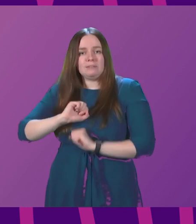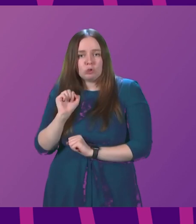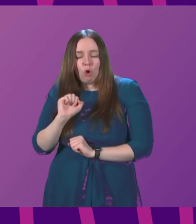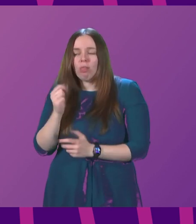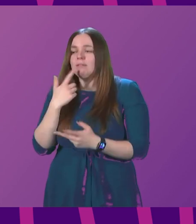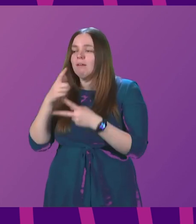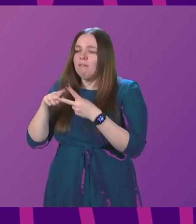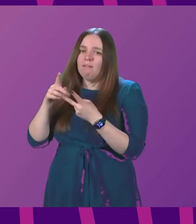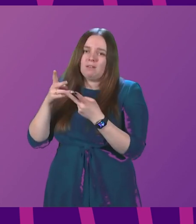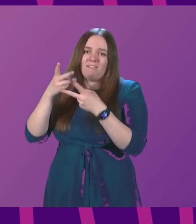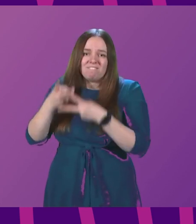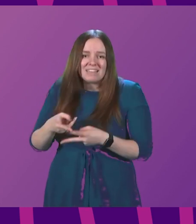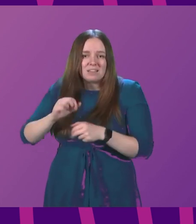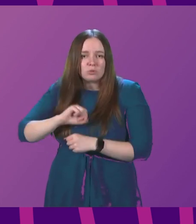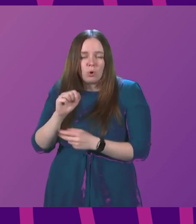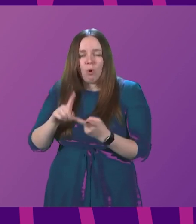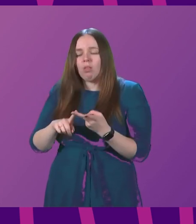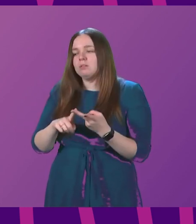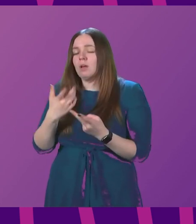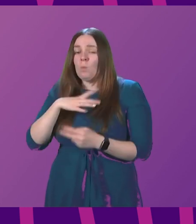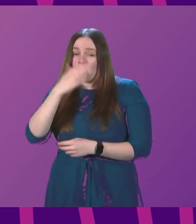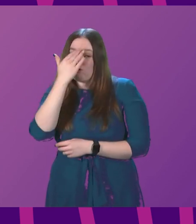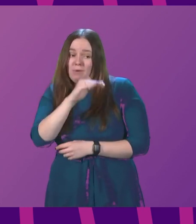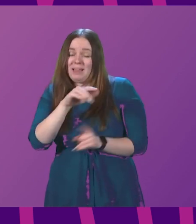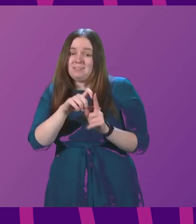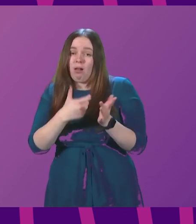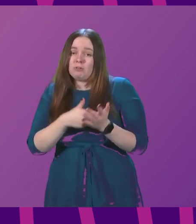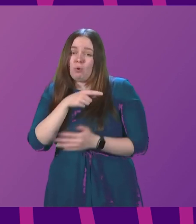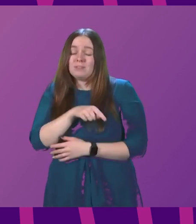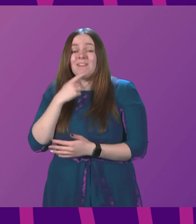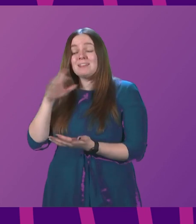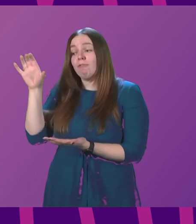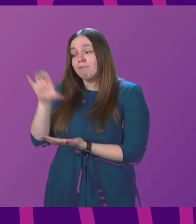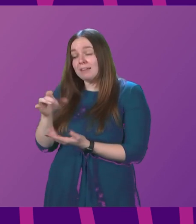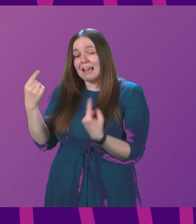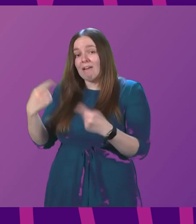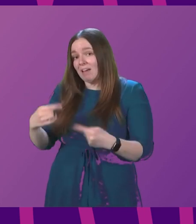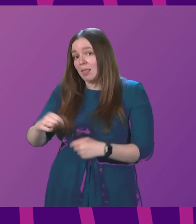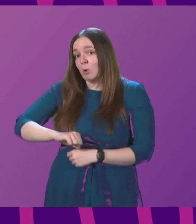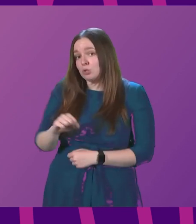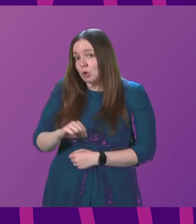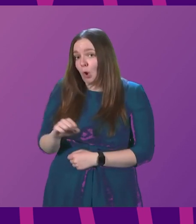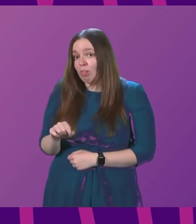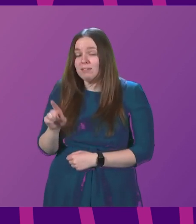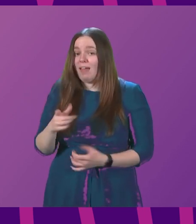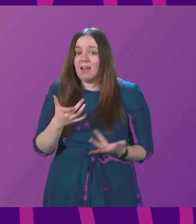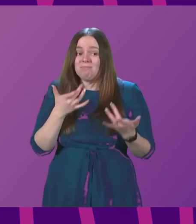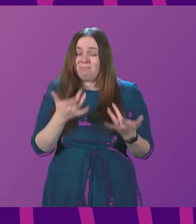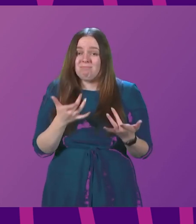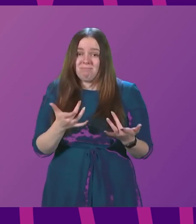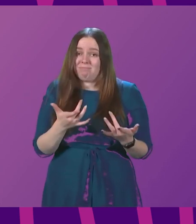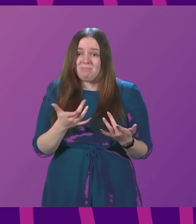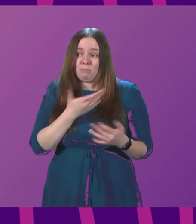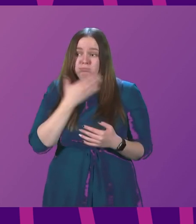VisitScotland. And let me remind Douglas Ross again that this is funding available in Scotland that has not been available